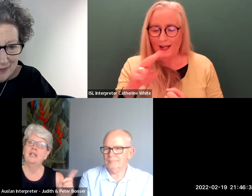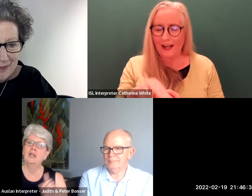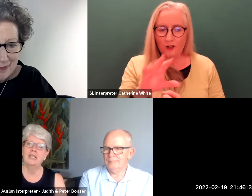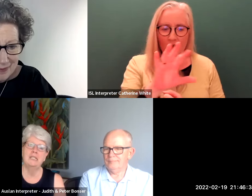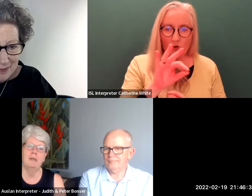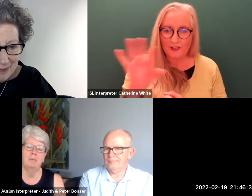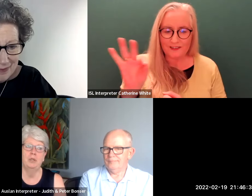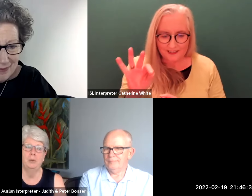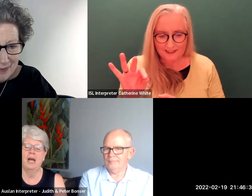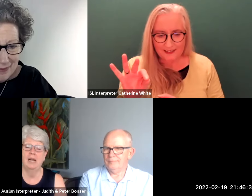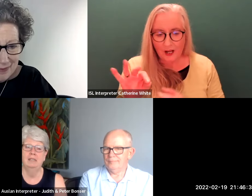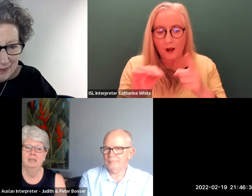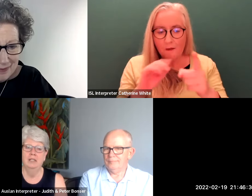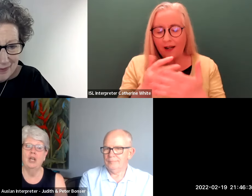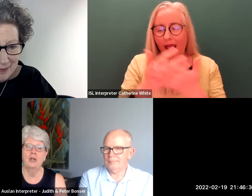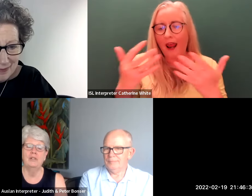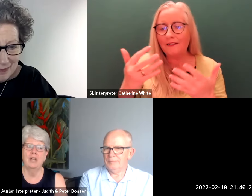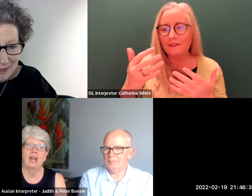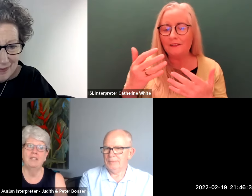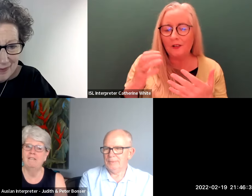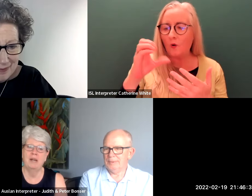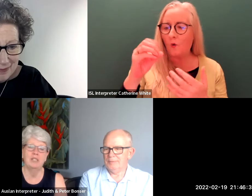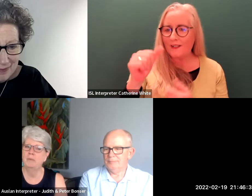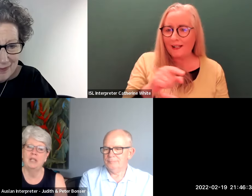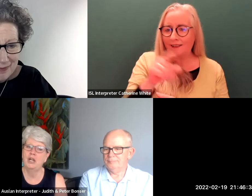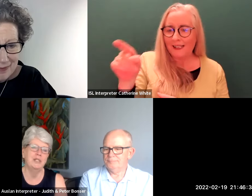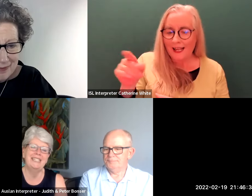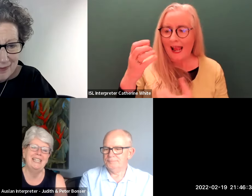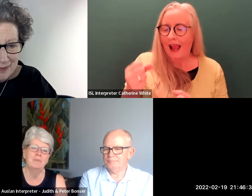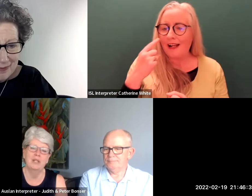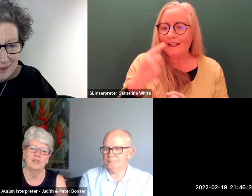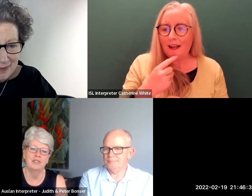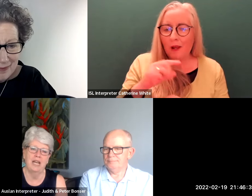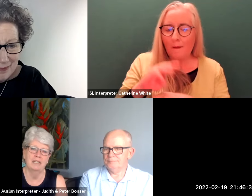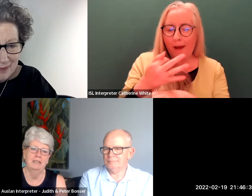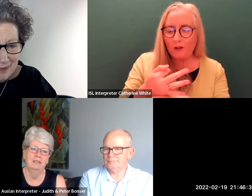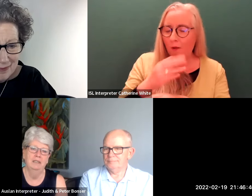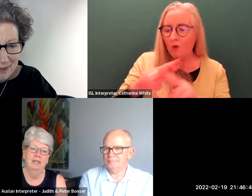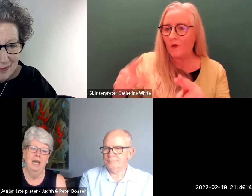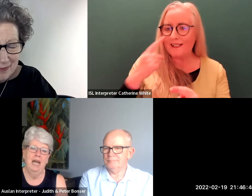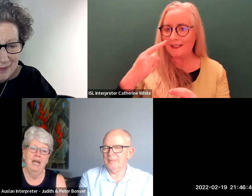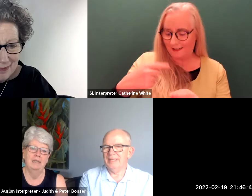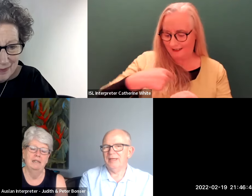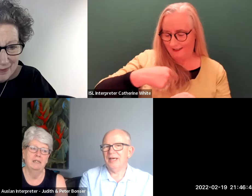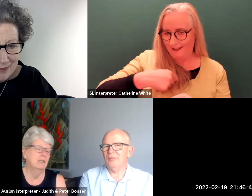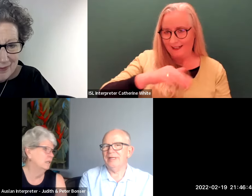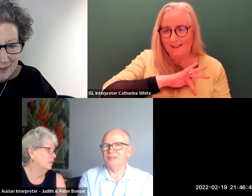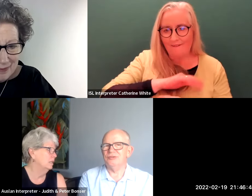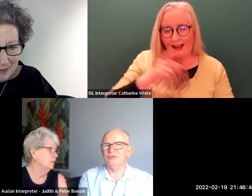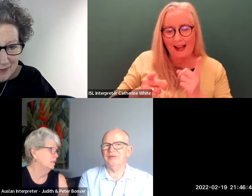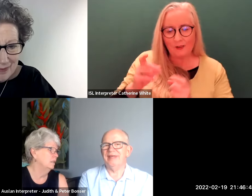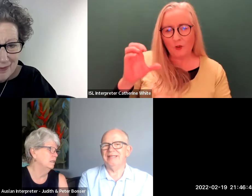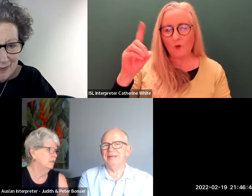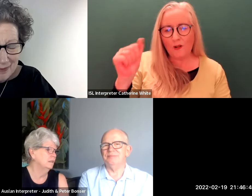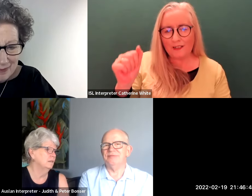i think a lot of these people who are coders they have the deaf parents but they don't see themselves as that and i wonder